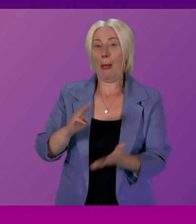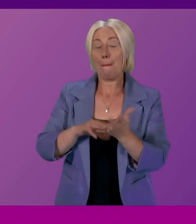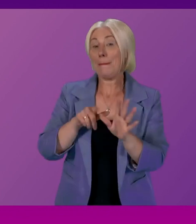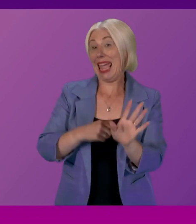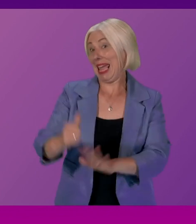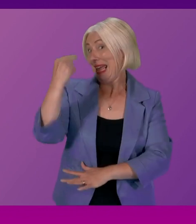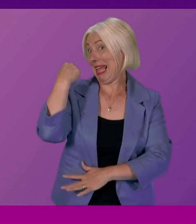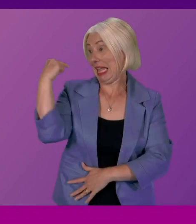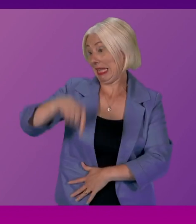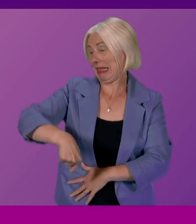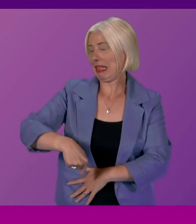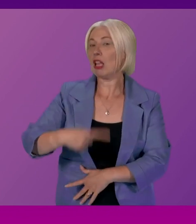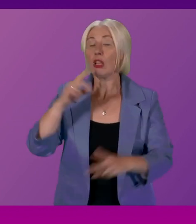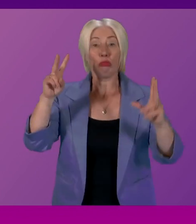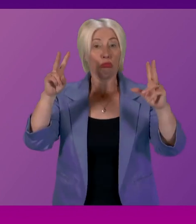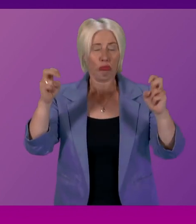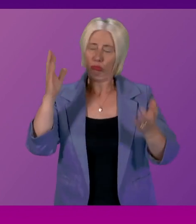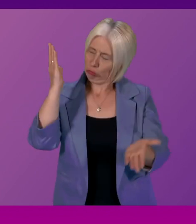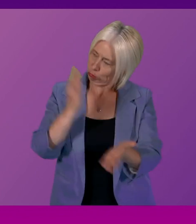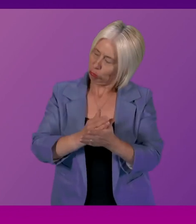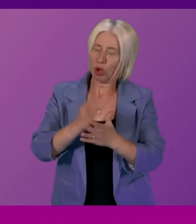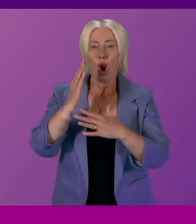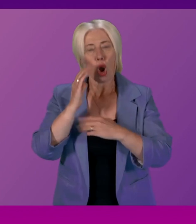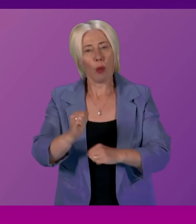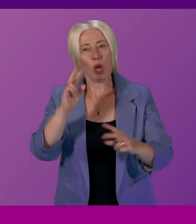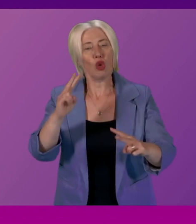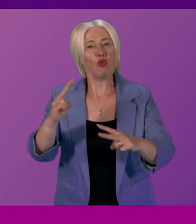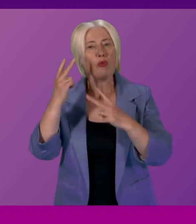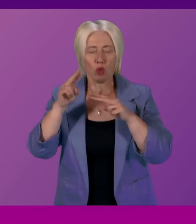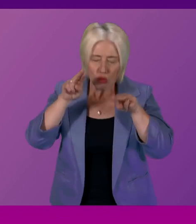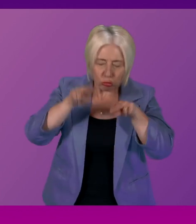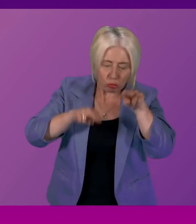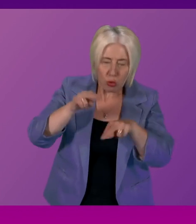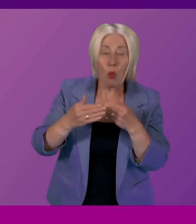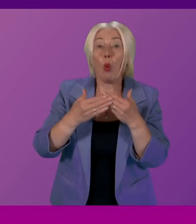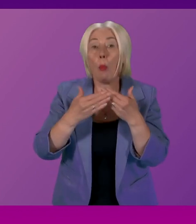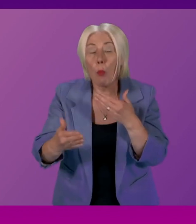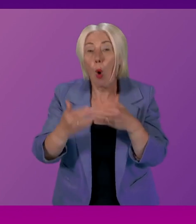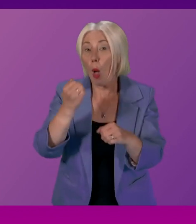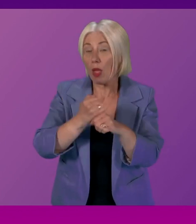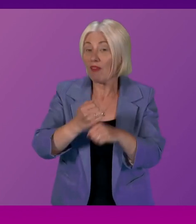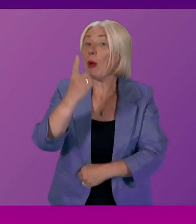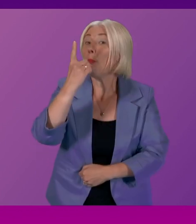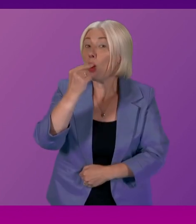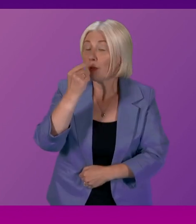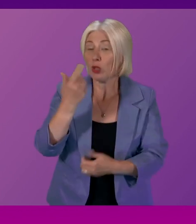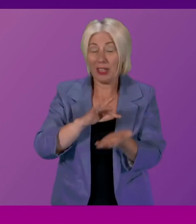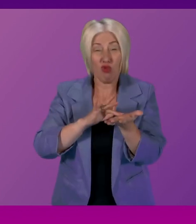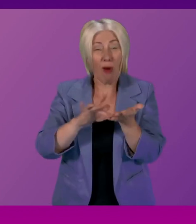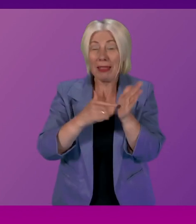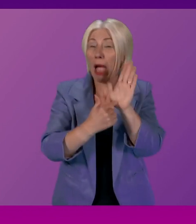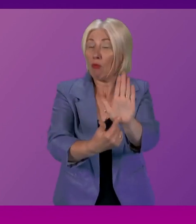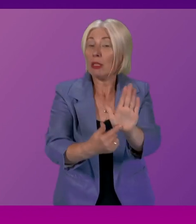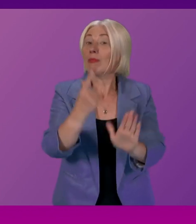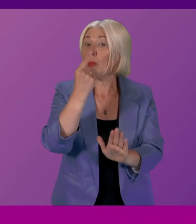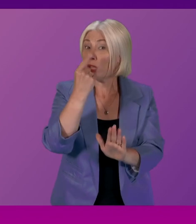you said that you would, and I'll quote you, absolutely commit to reviewing and examining what more the government can do to be as transparent as possible.